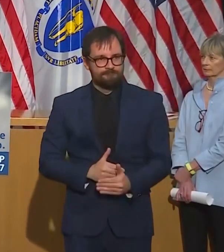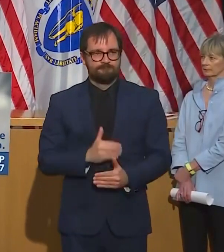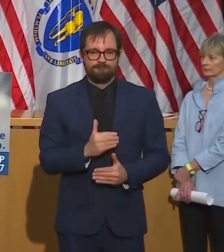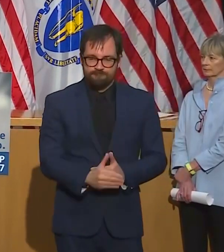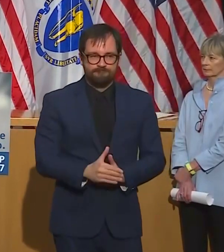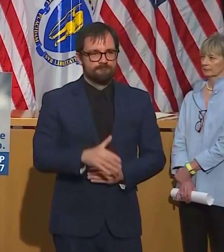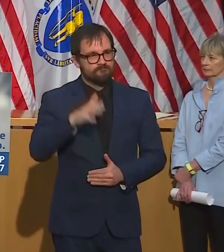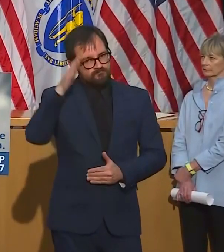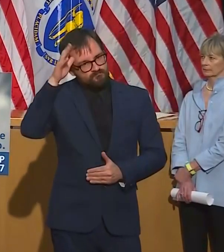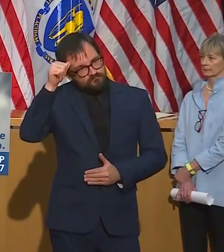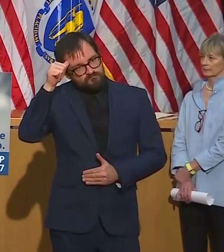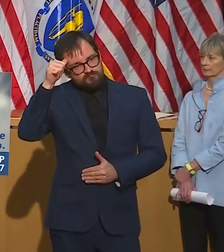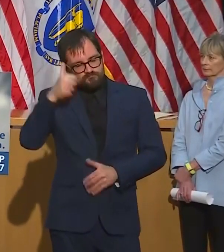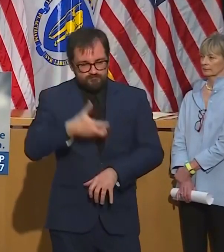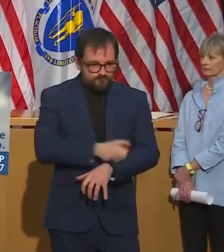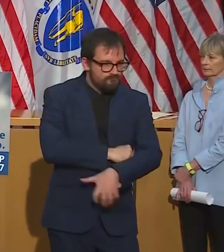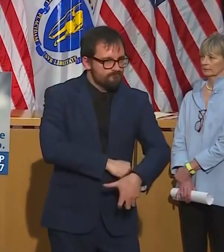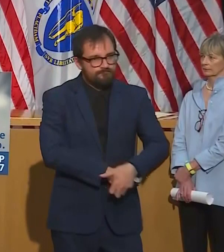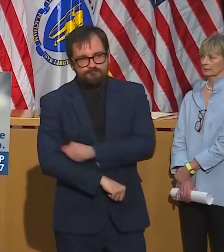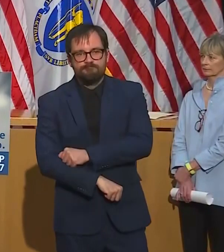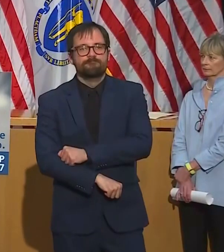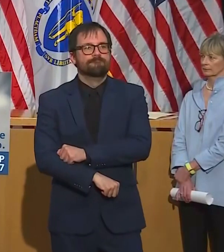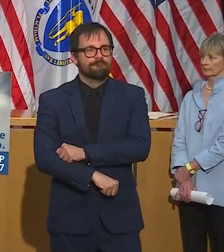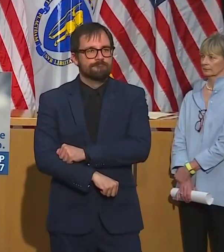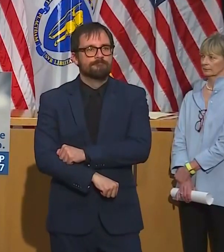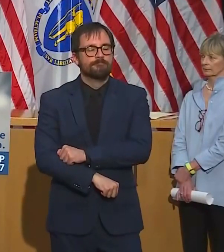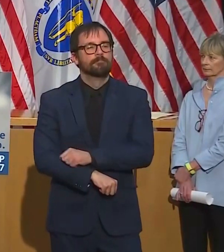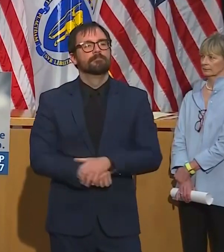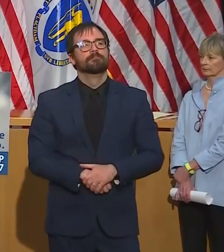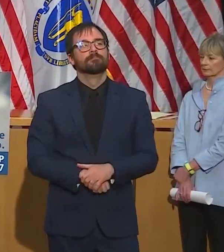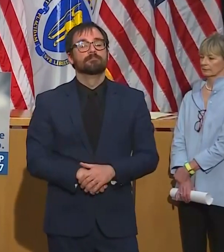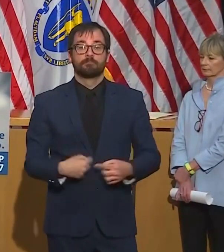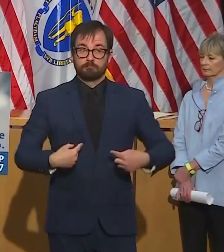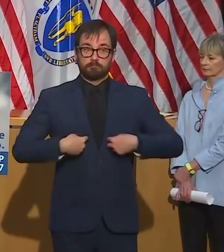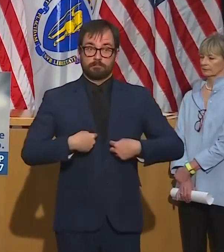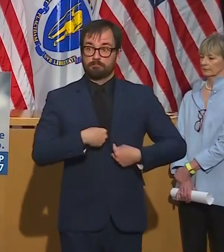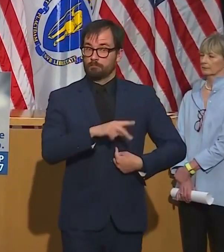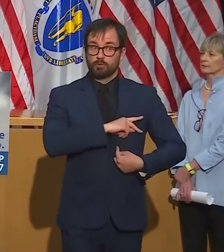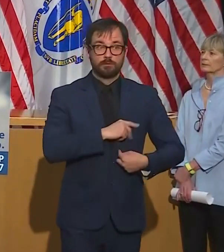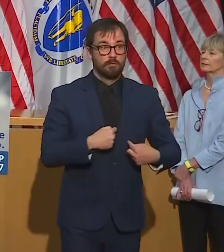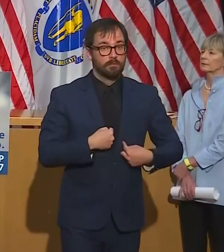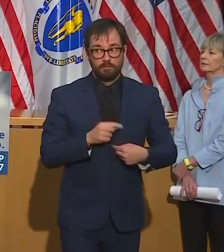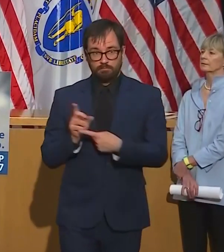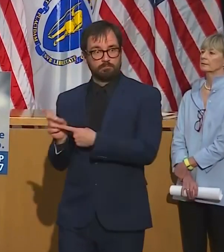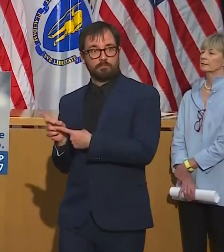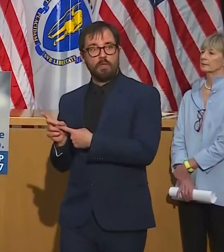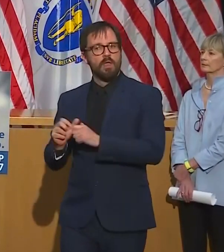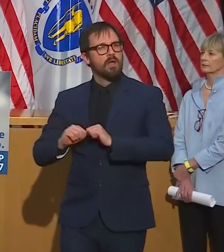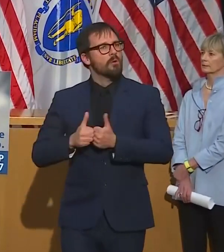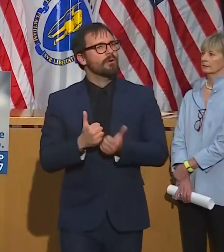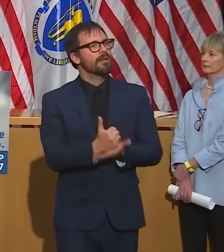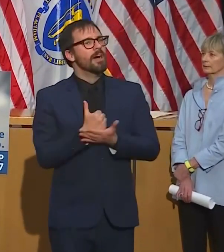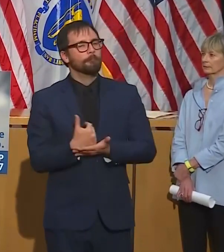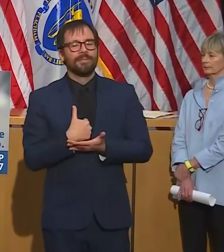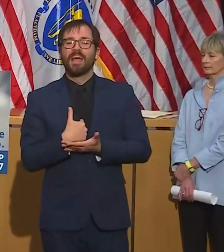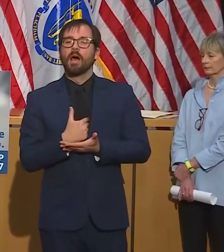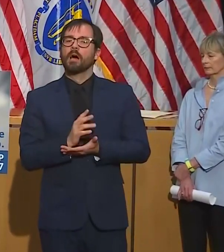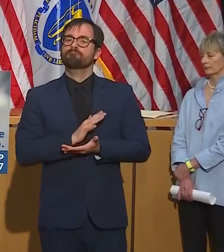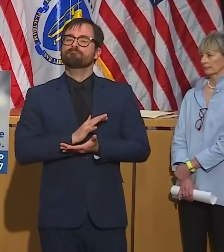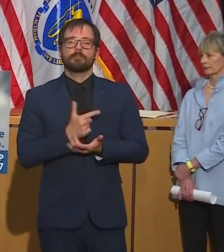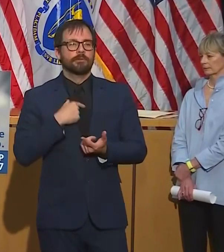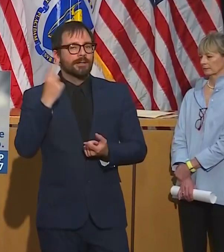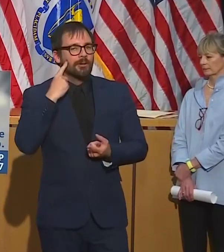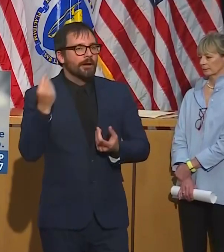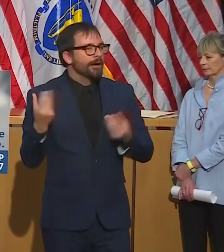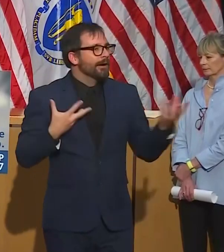that one of the things that helps keep us going right now is the spirit and resilience and the stories that we hear every single day about